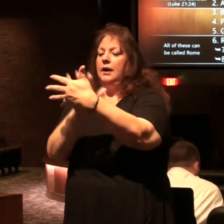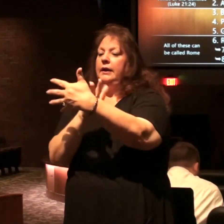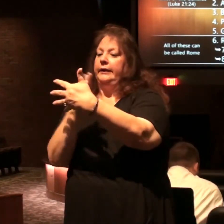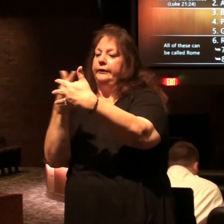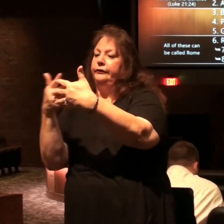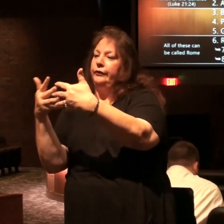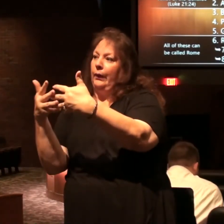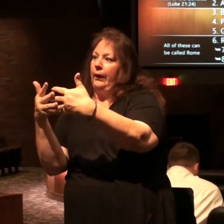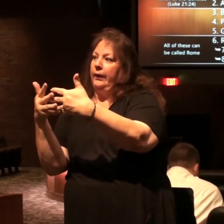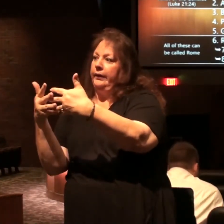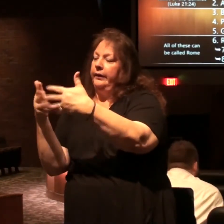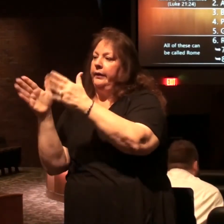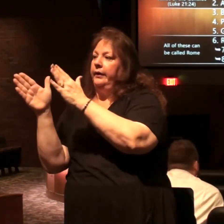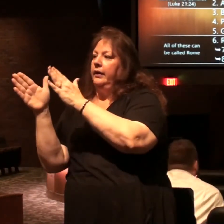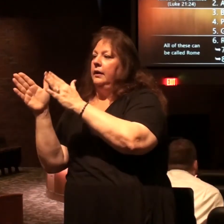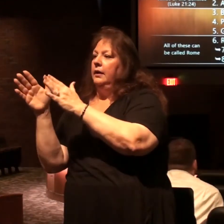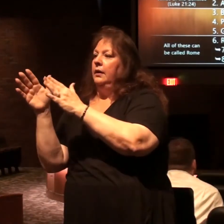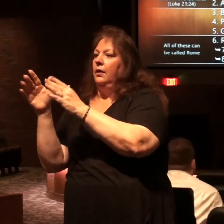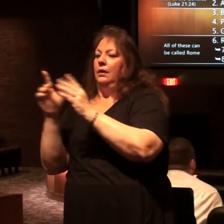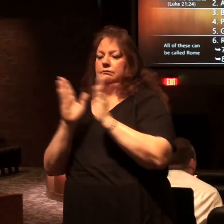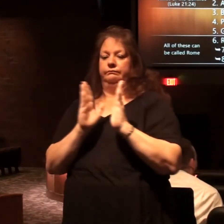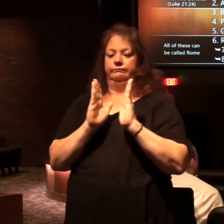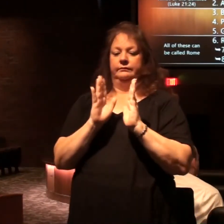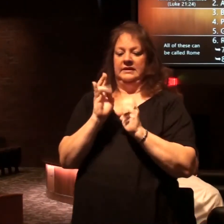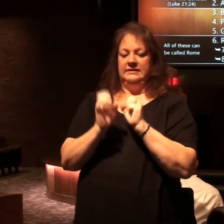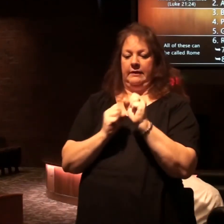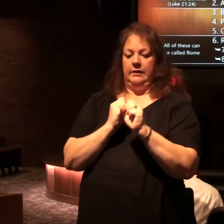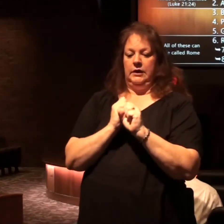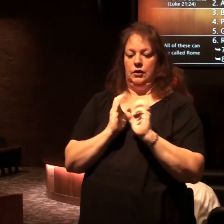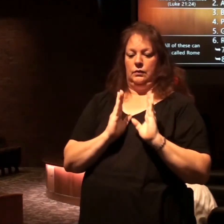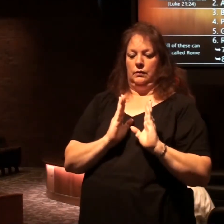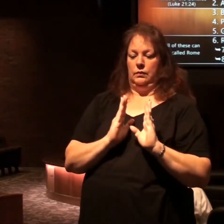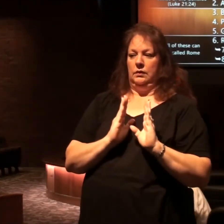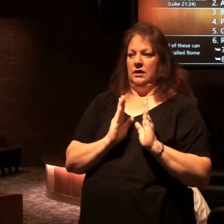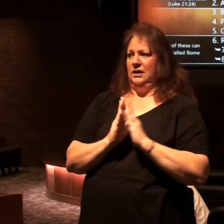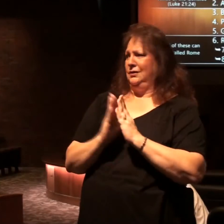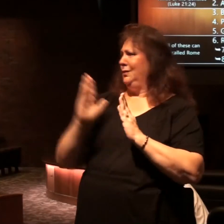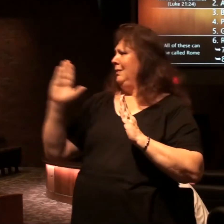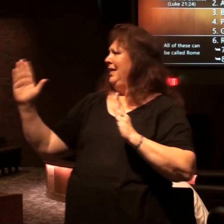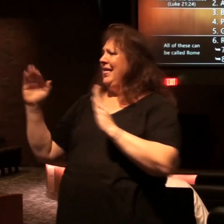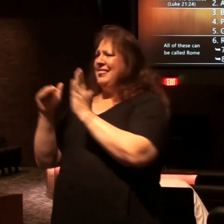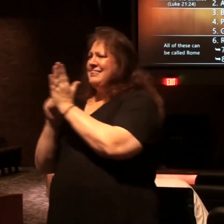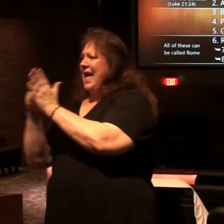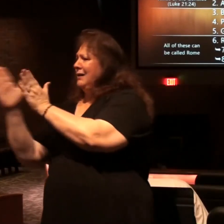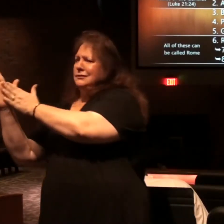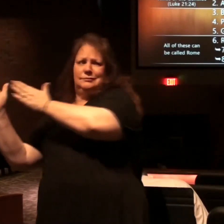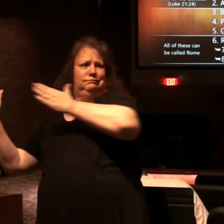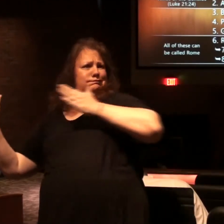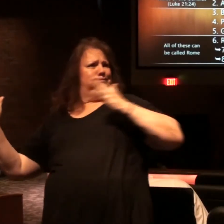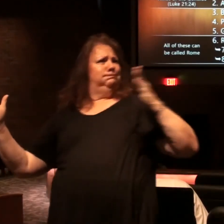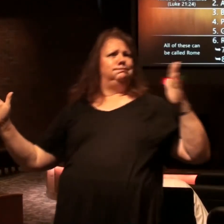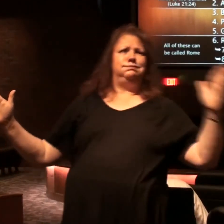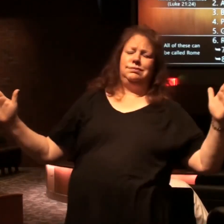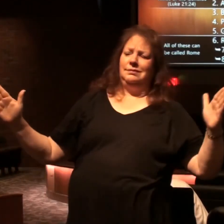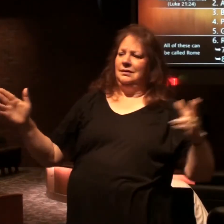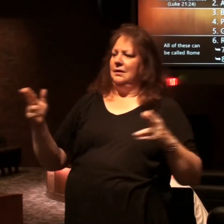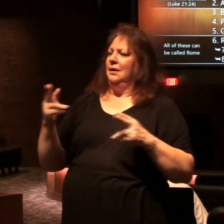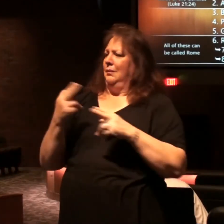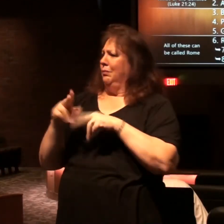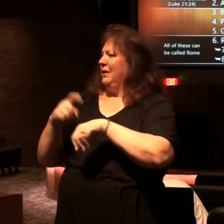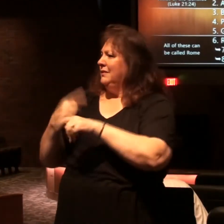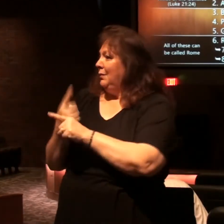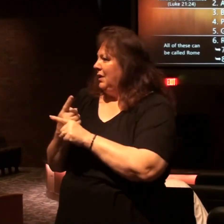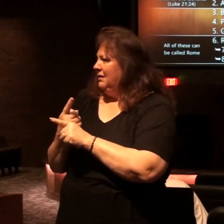and put one seven year period into that that's just a brief time so it's like